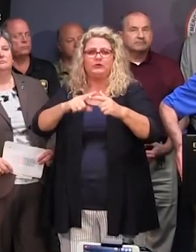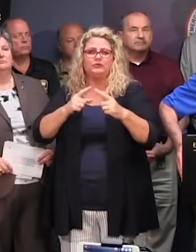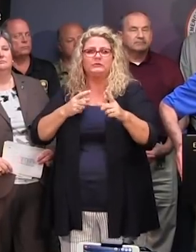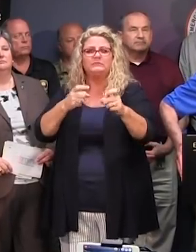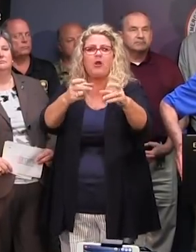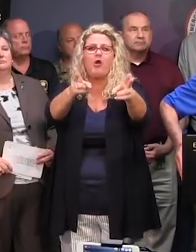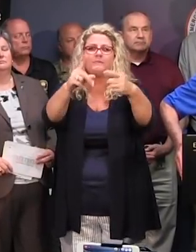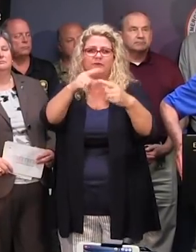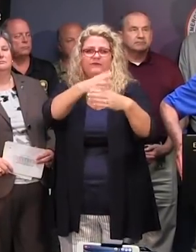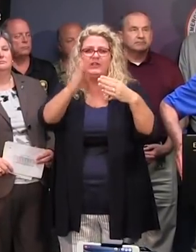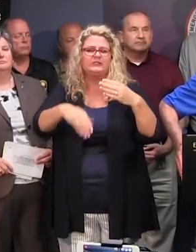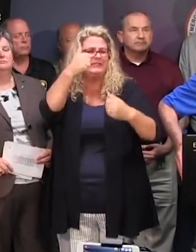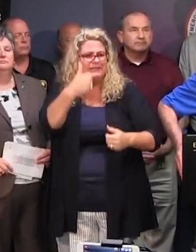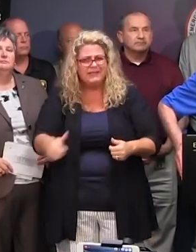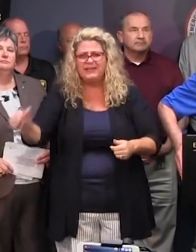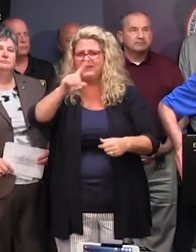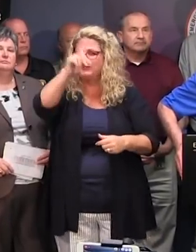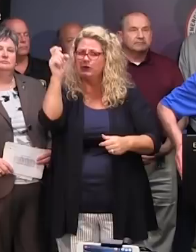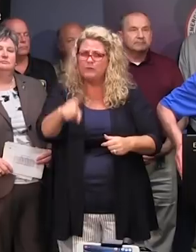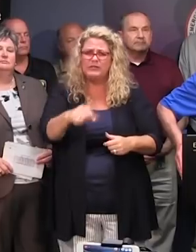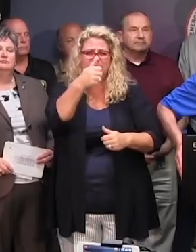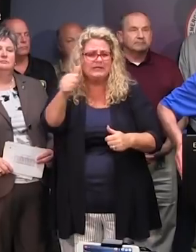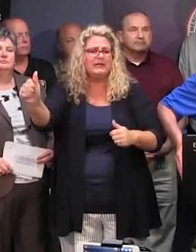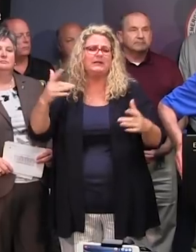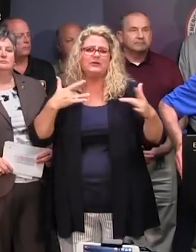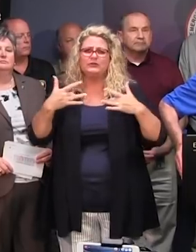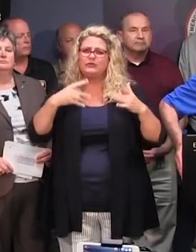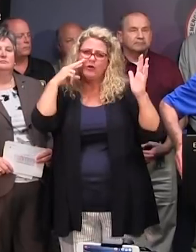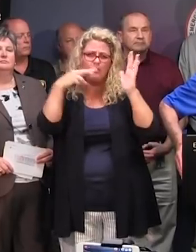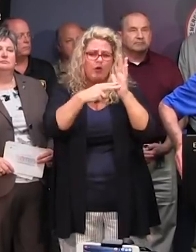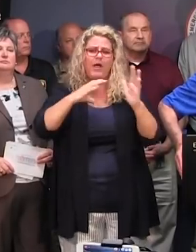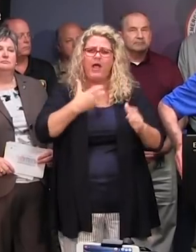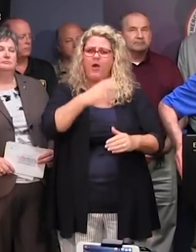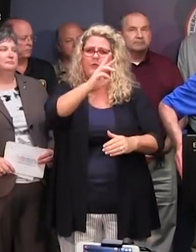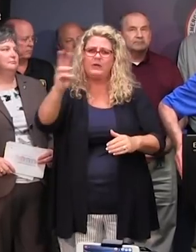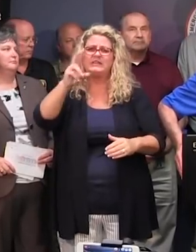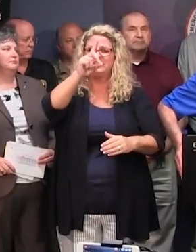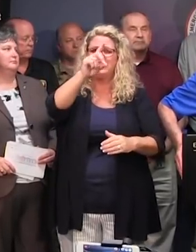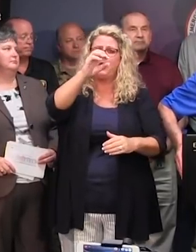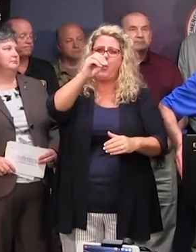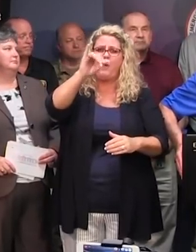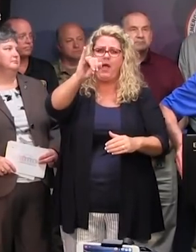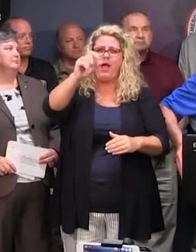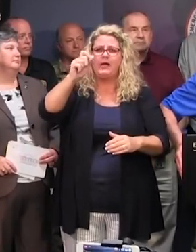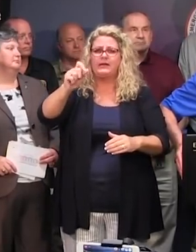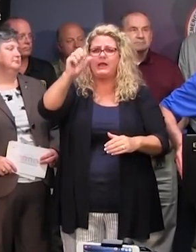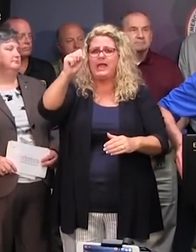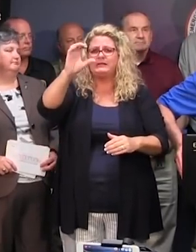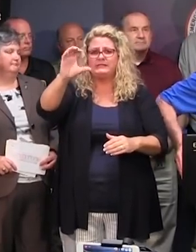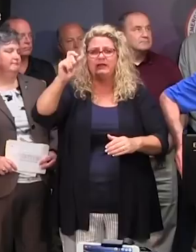insurance company or a question, feel free to go on our website at doi.sc.gov.